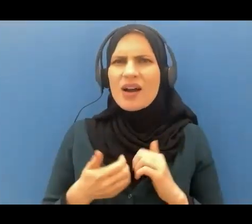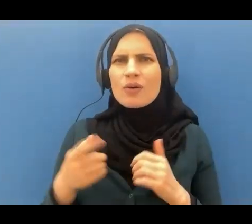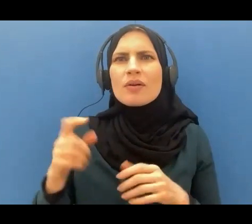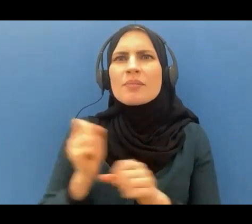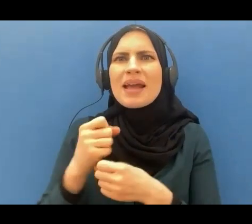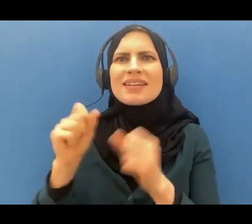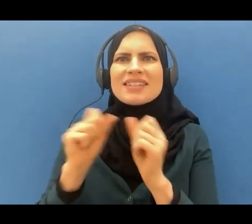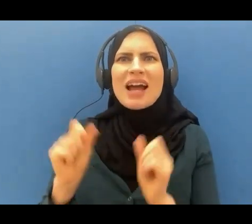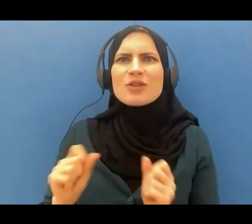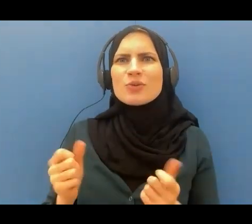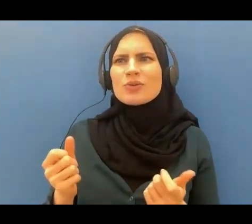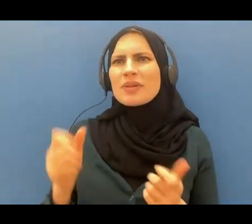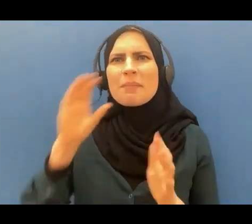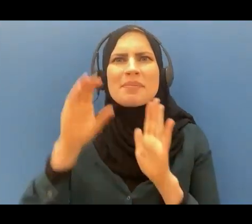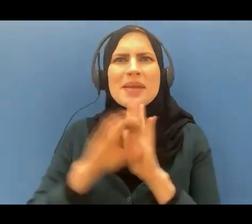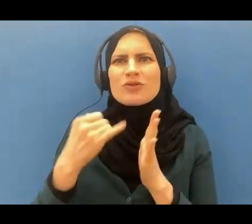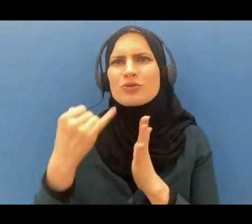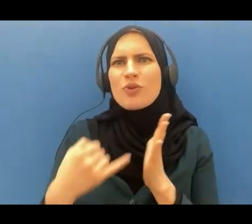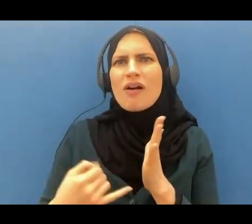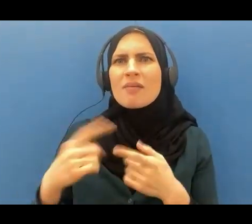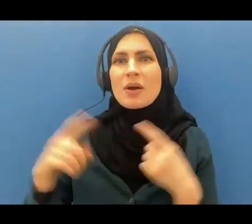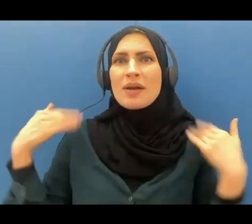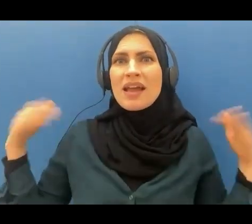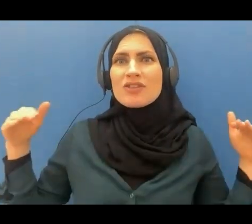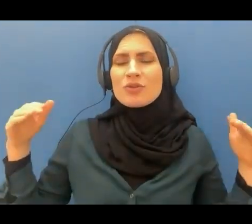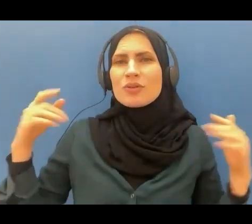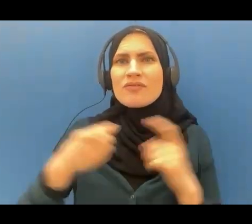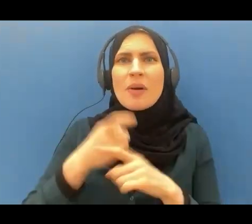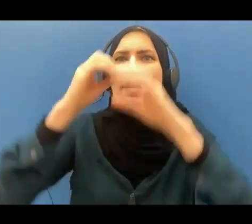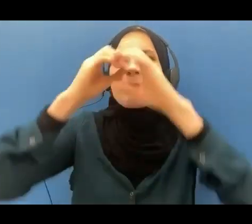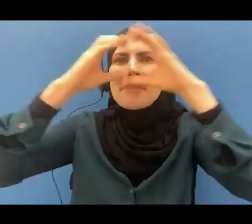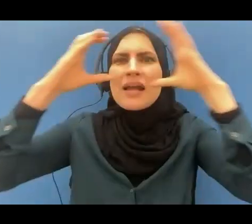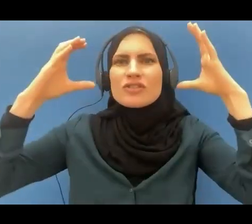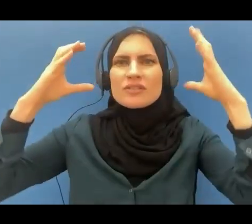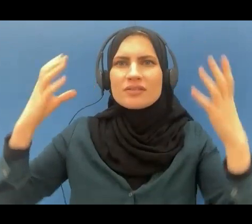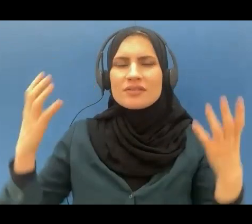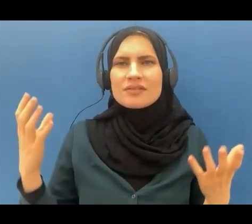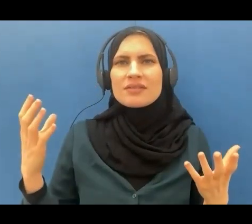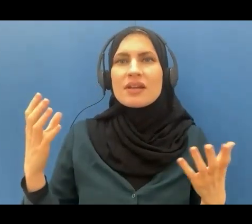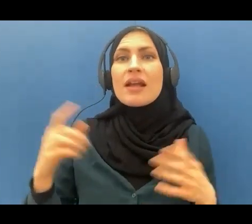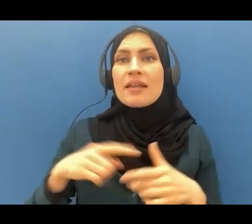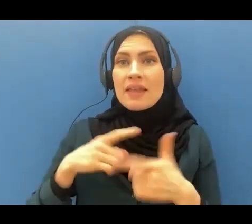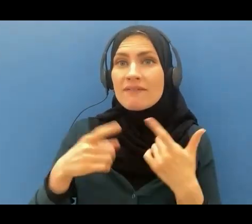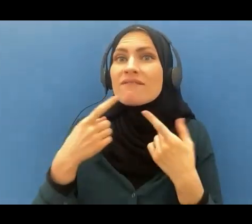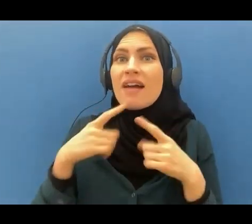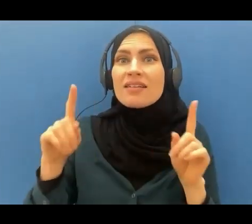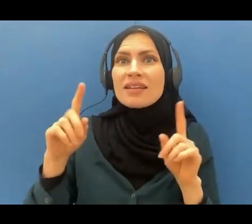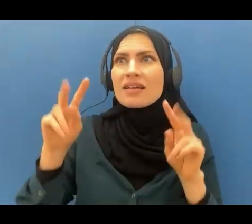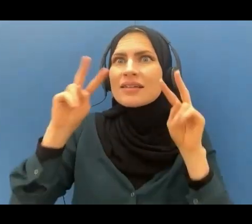you made pictures of angels out of your own imagination you will see them with your own eyes